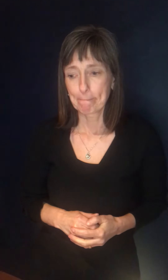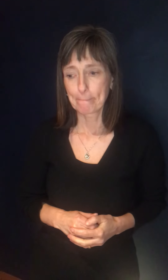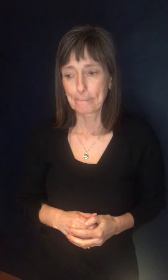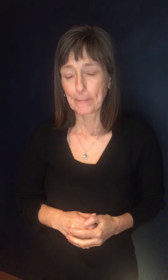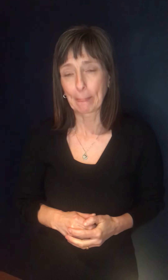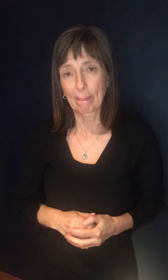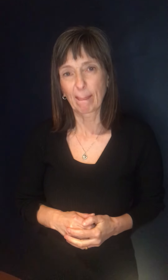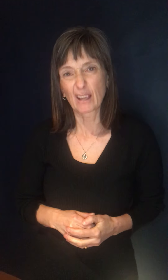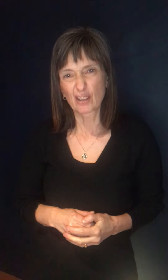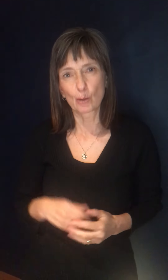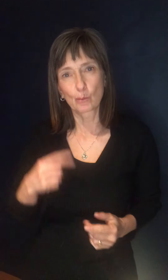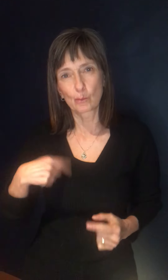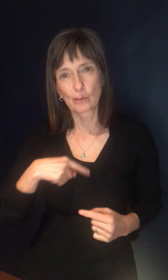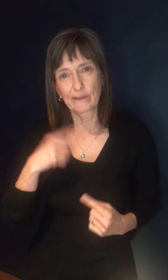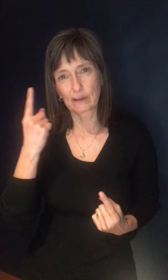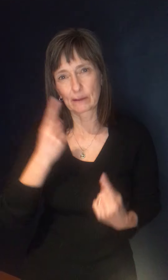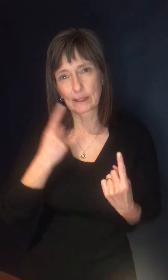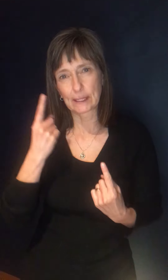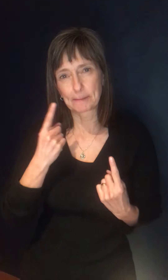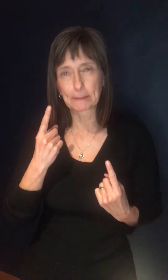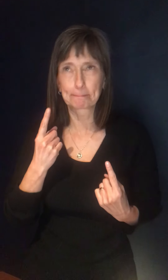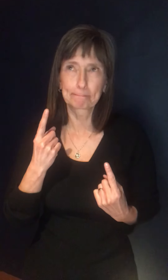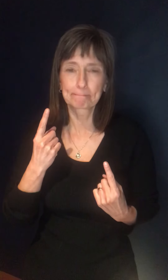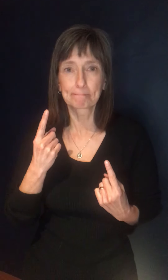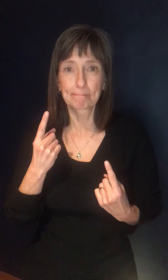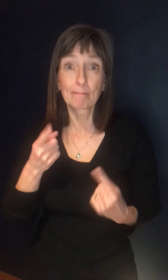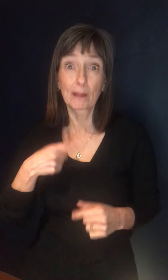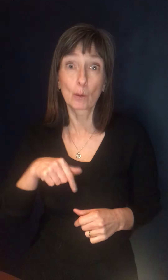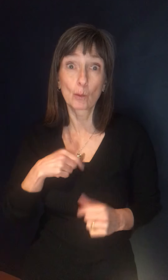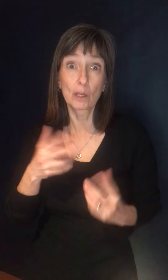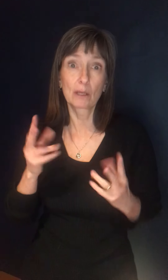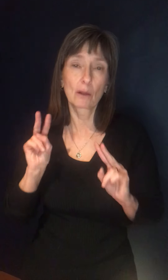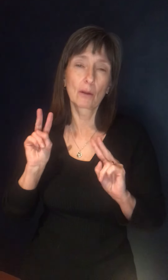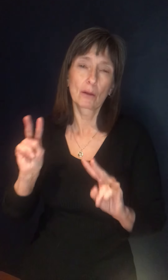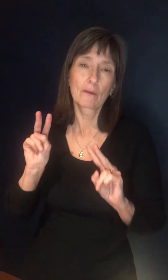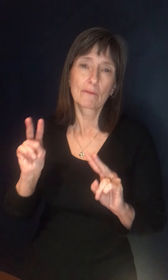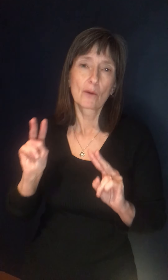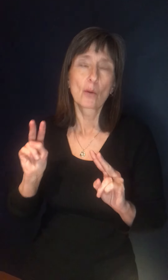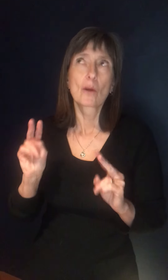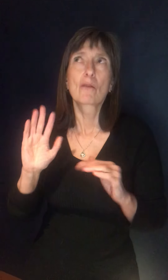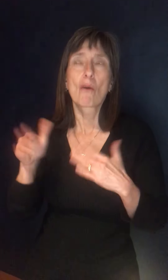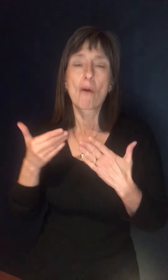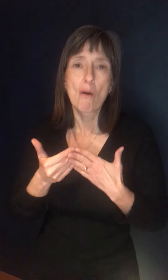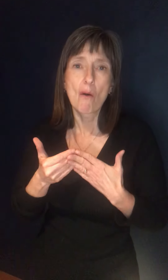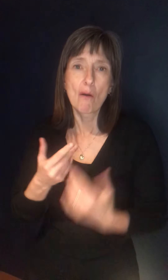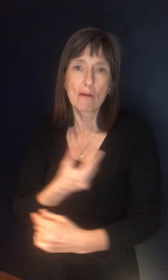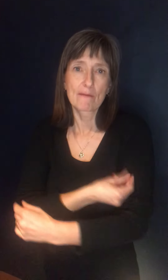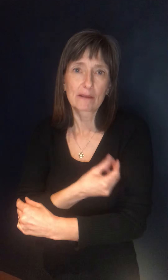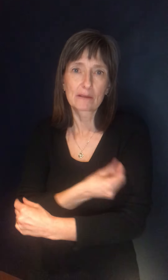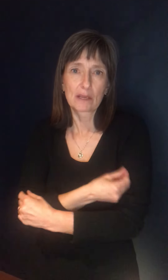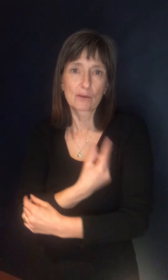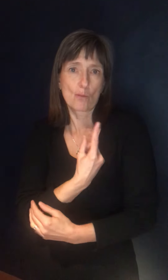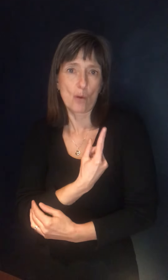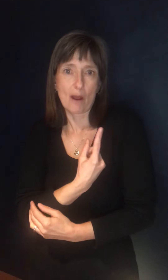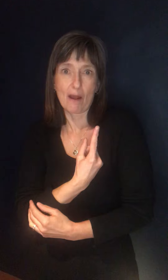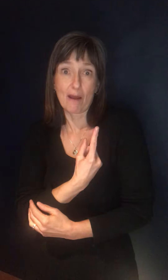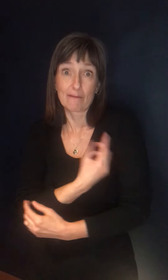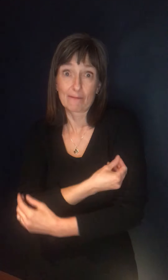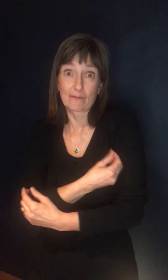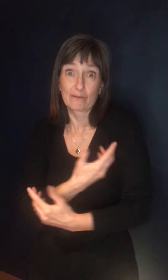consider that, uh, as much as we all are looking forward to having everybody vaccinated with one dose of this vaccine, um,